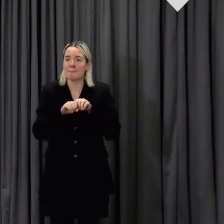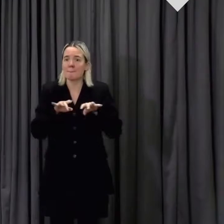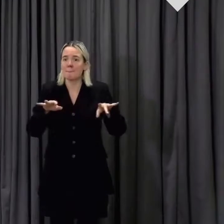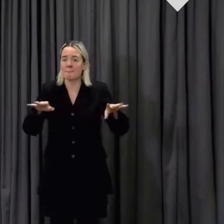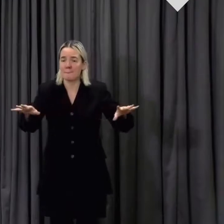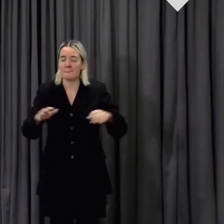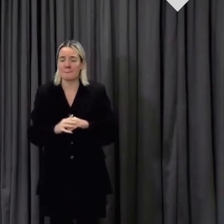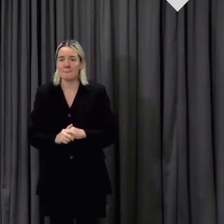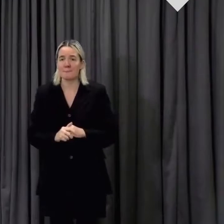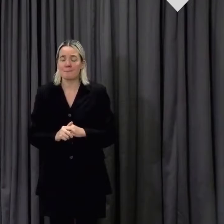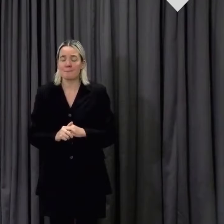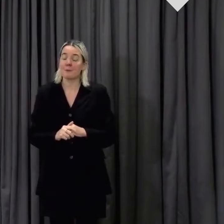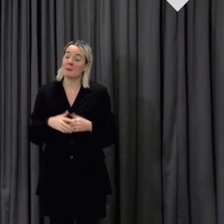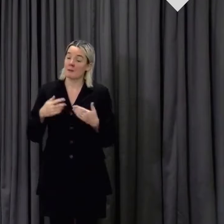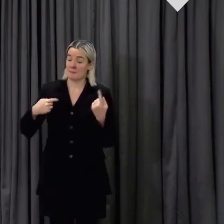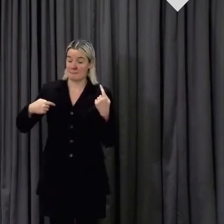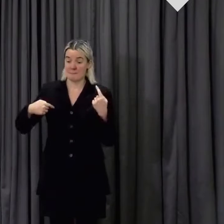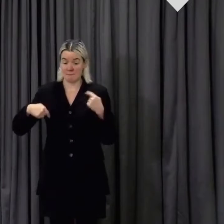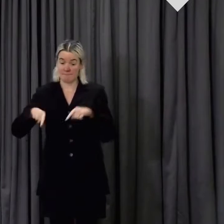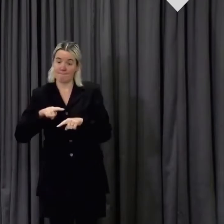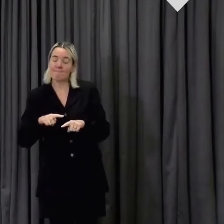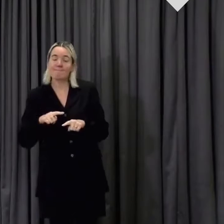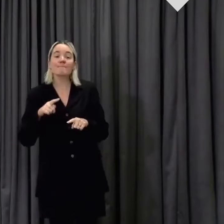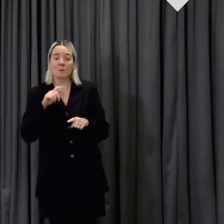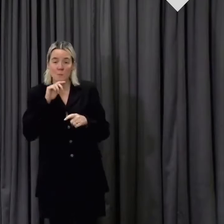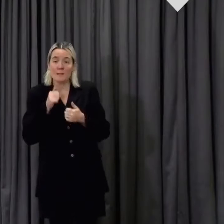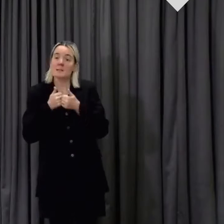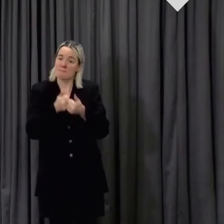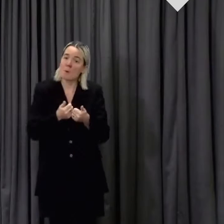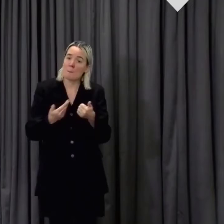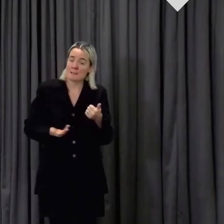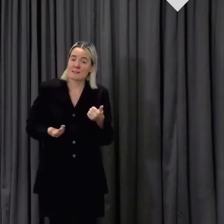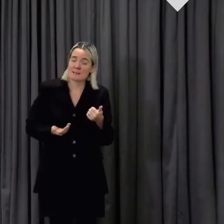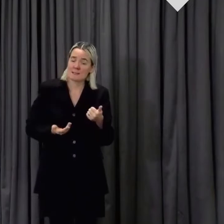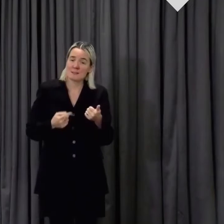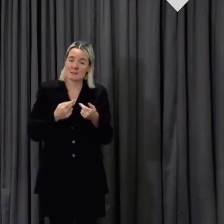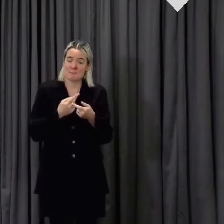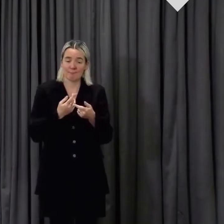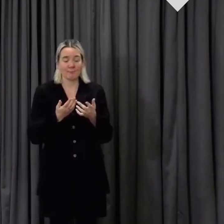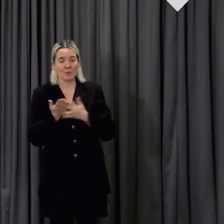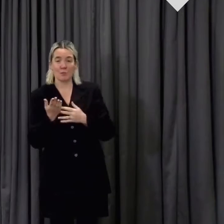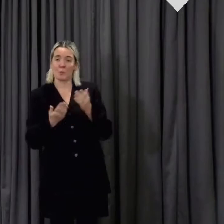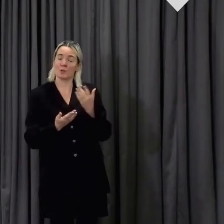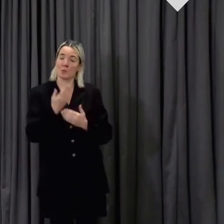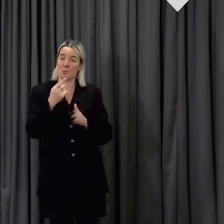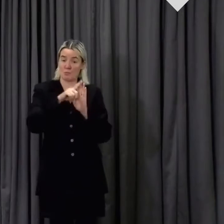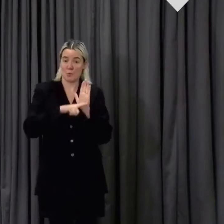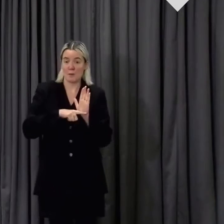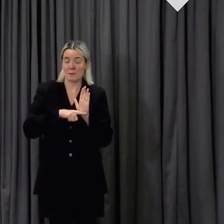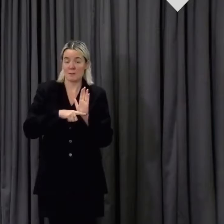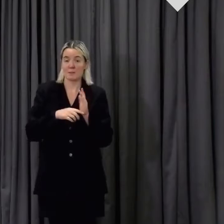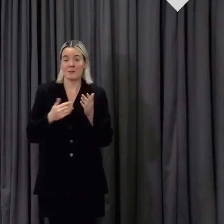To support the businesses affected by these new restrictions, we will provide the most generous package of financial assistance